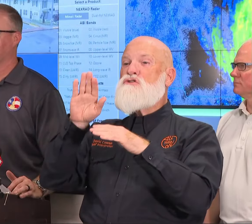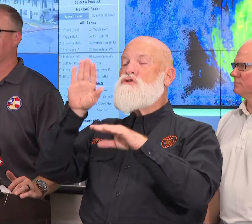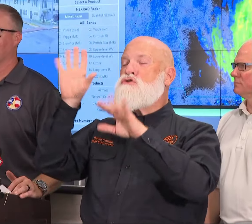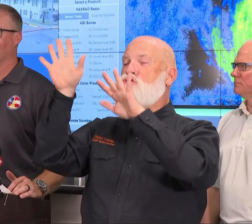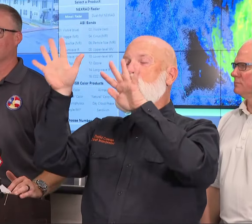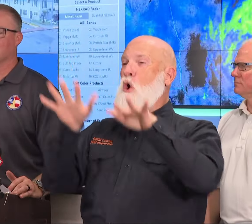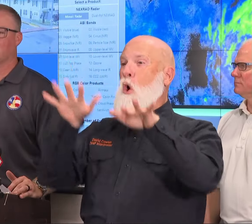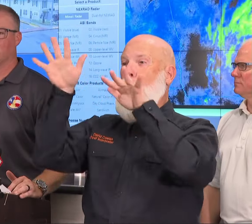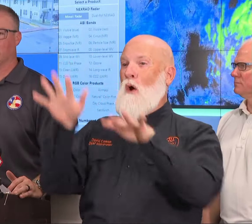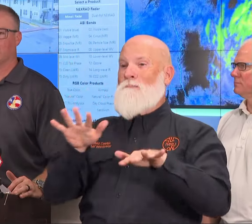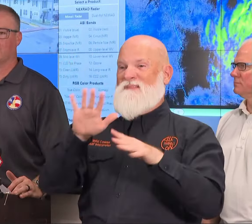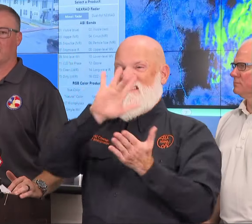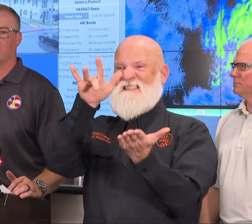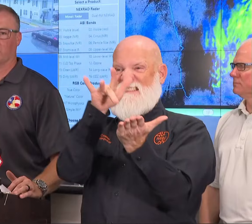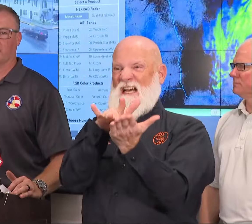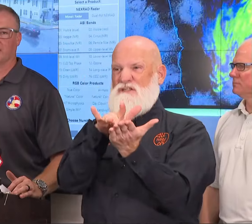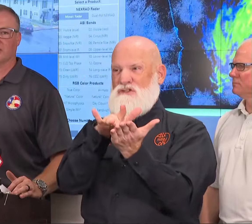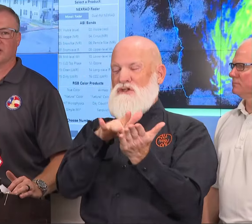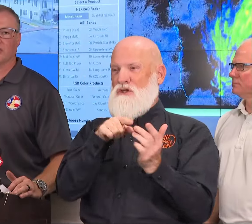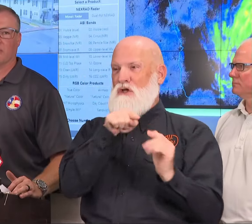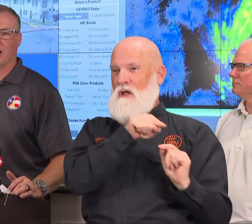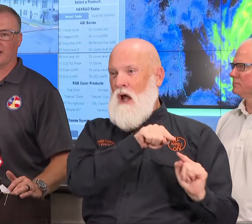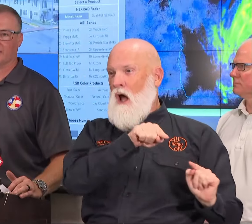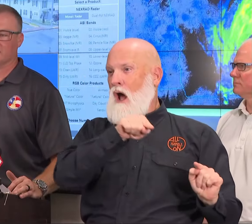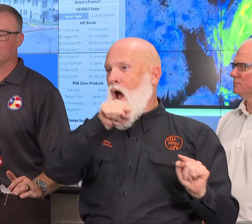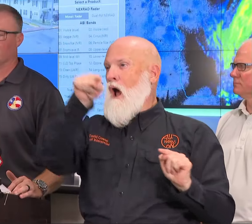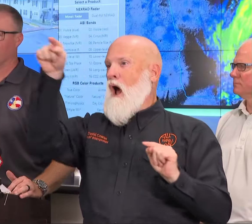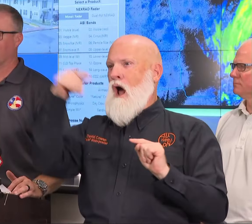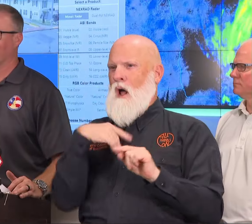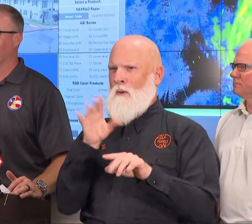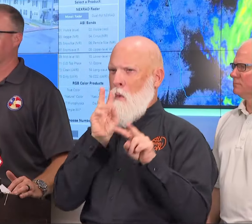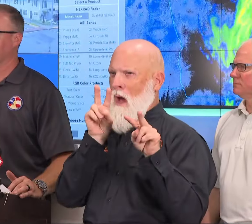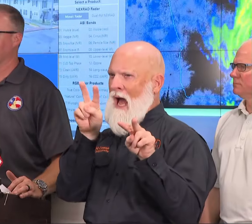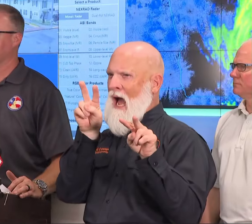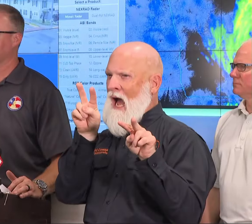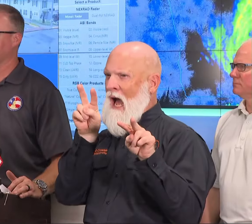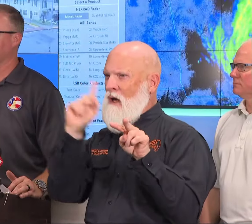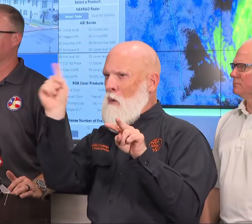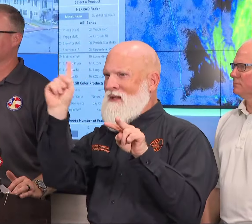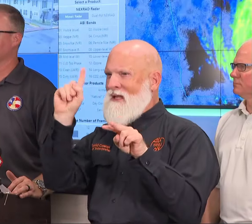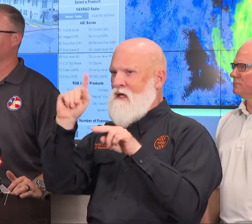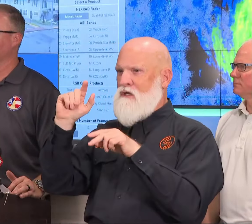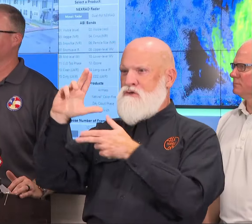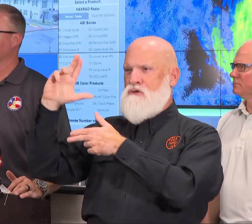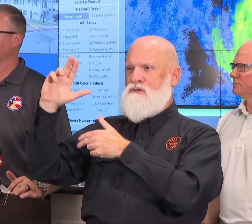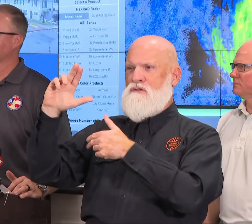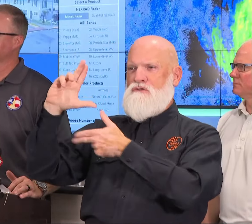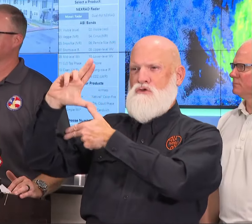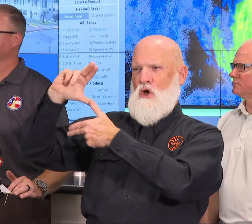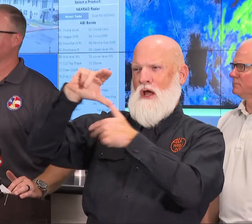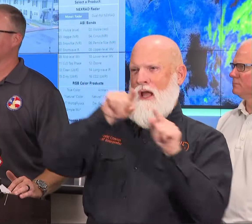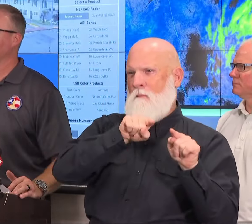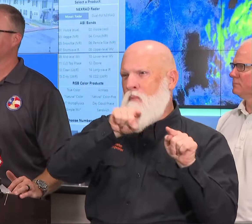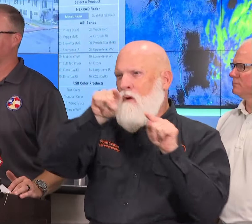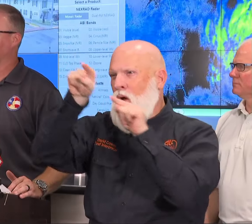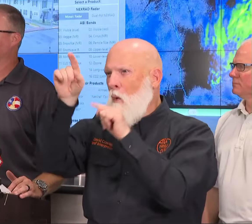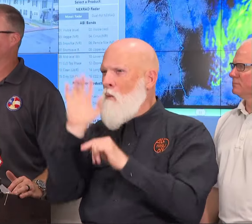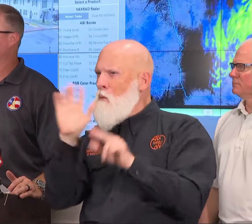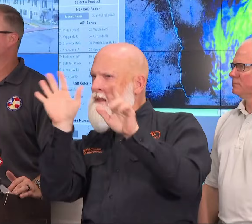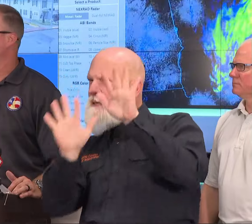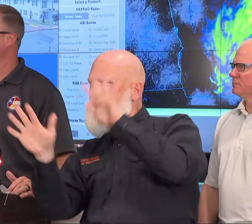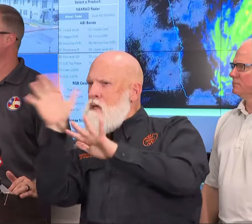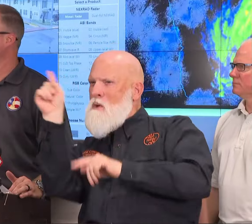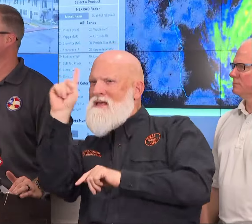get in there. We stand ready and are going to continue to monitor. So we're not going to let this little bit of downtime